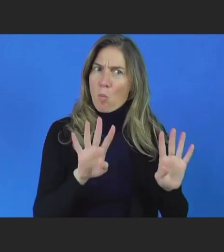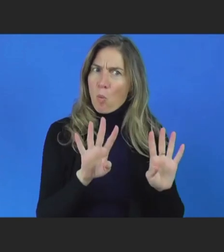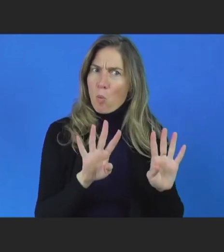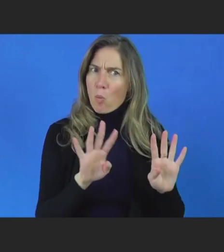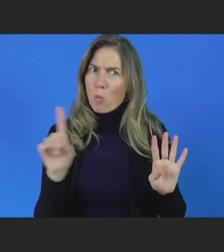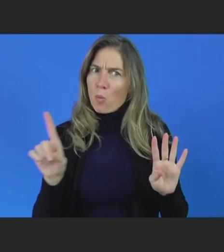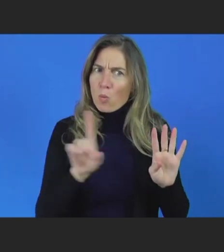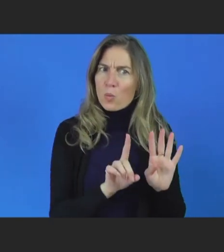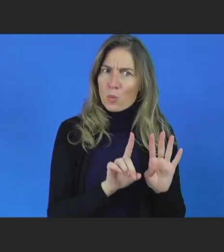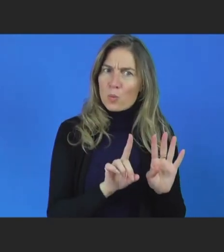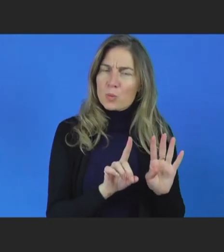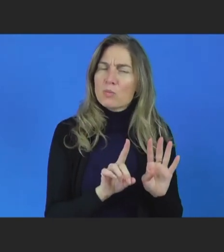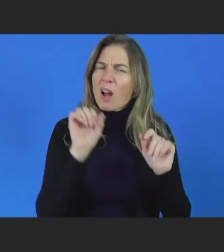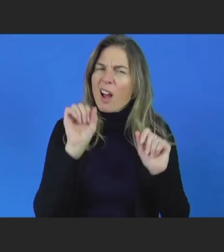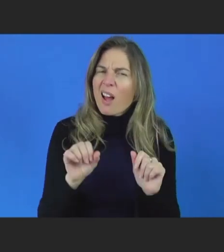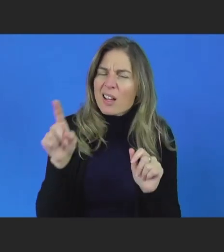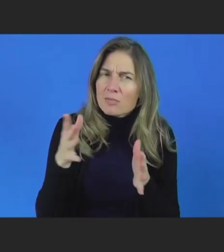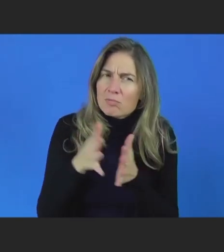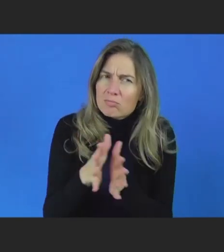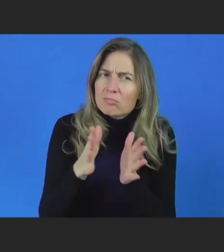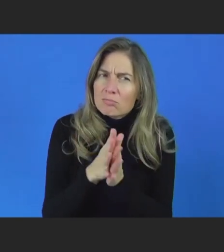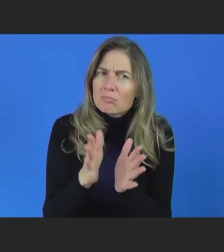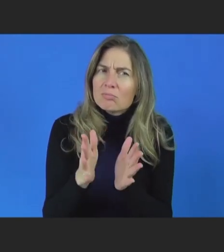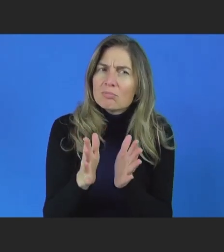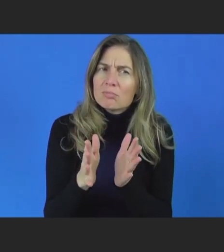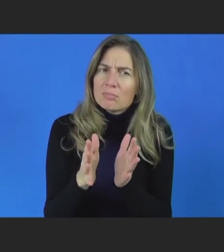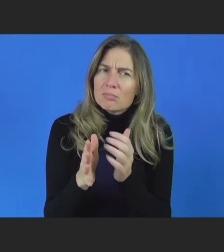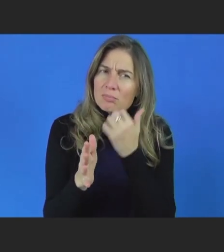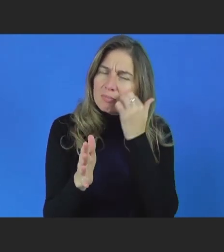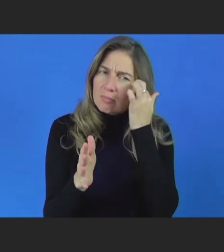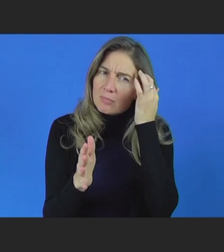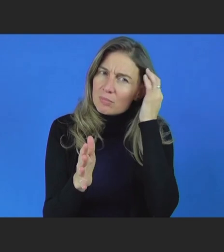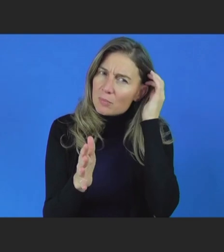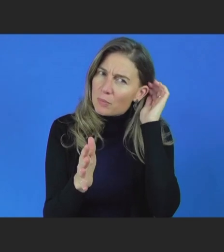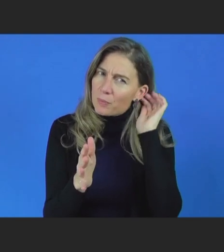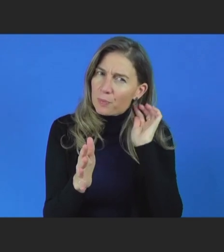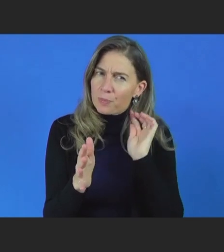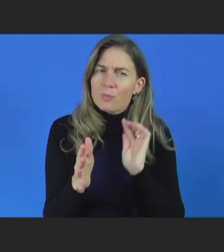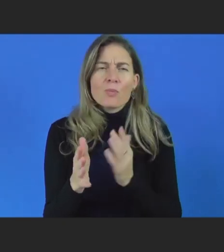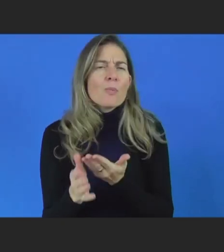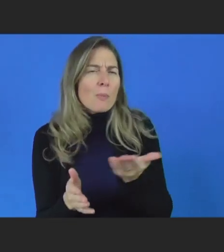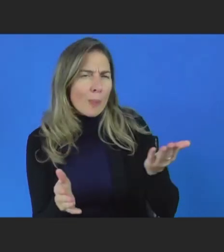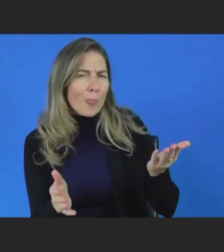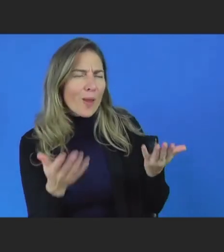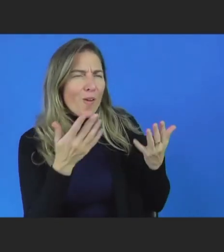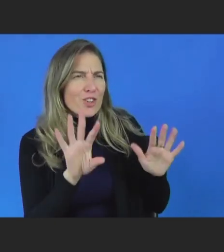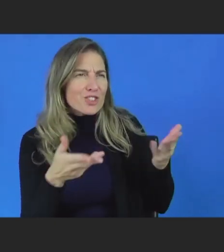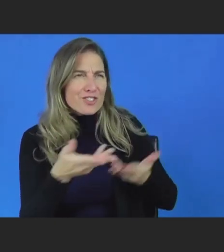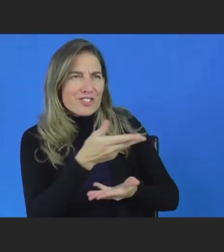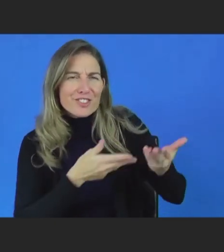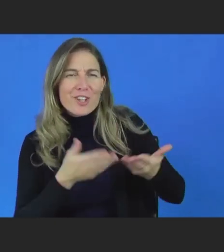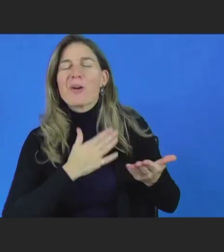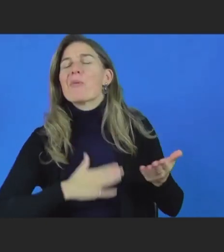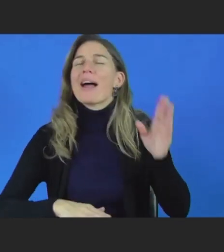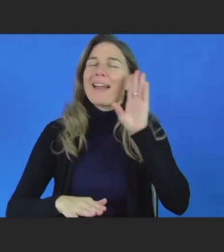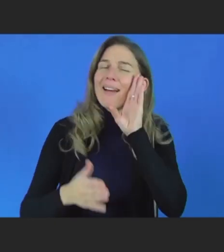And if you could talk a little bit more about that, I think, because I know we have talked about that beforehand and just wanted to hear from